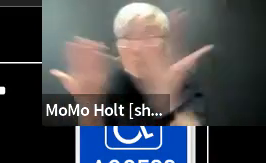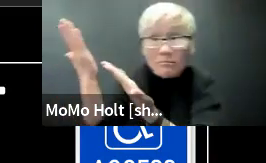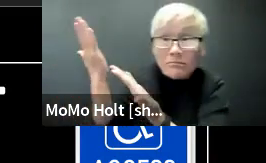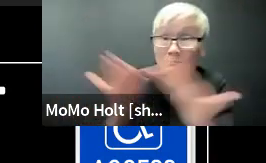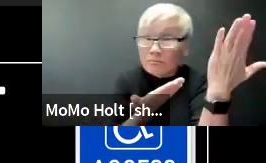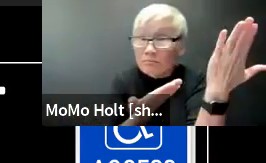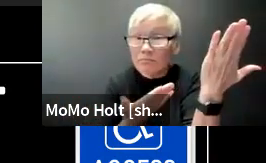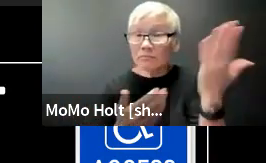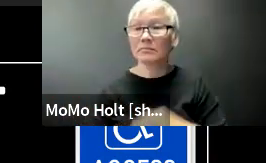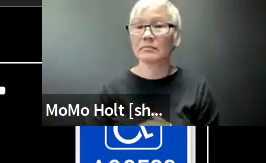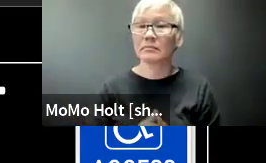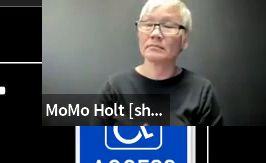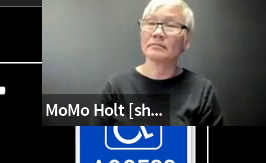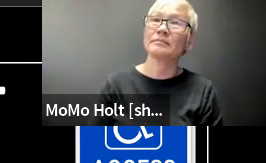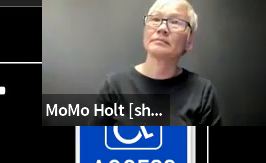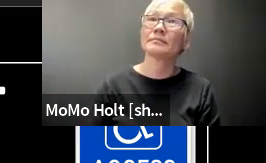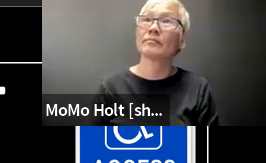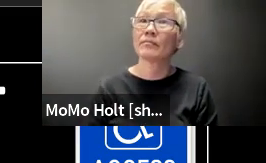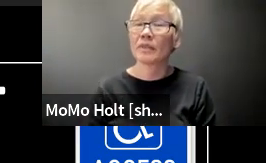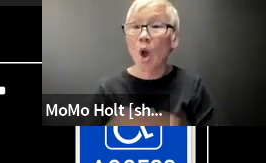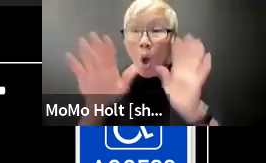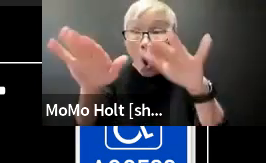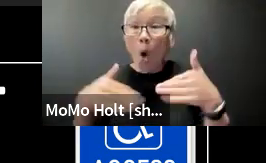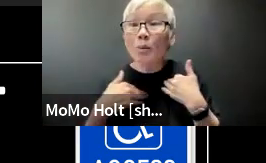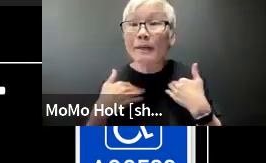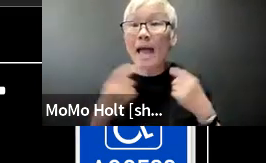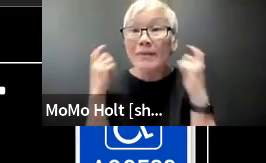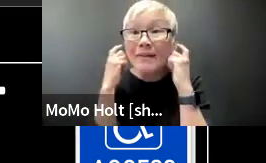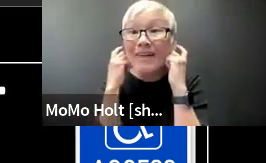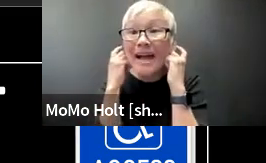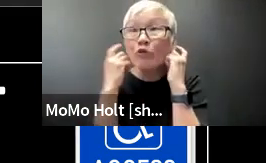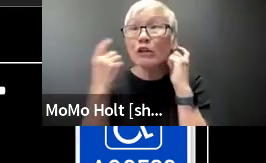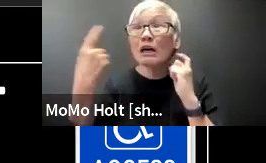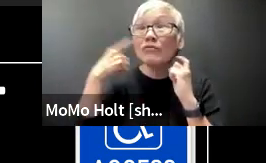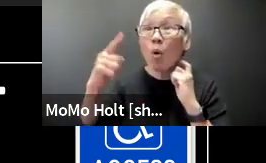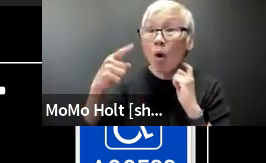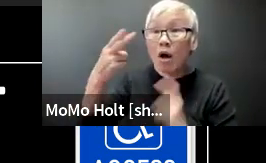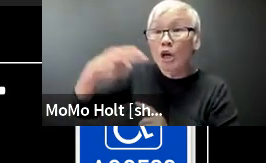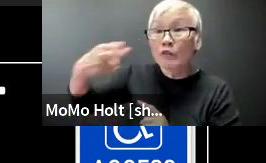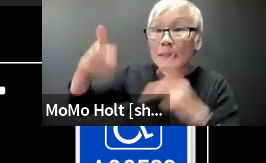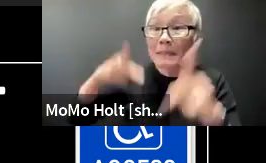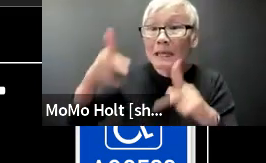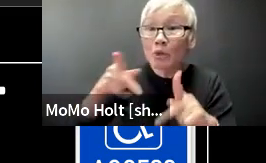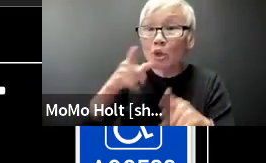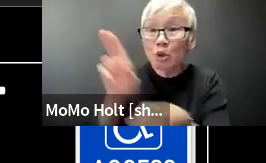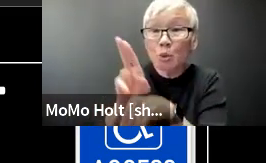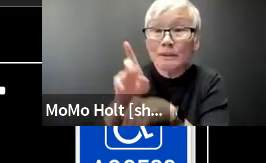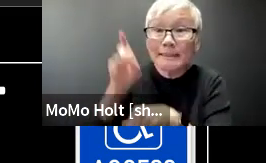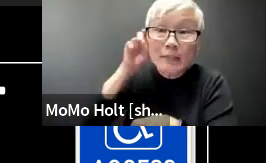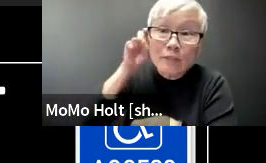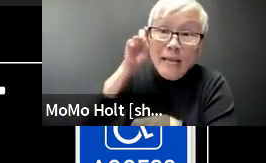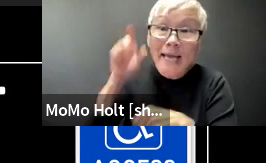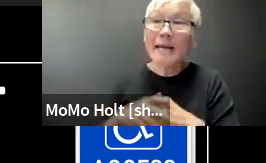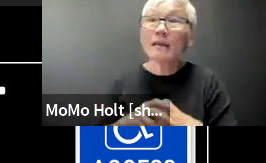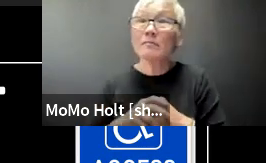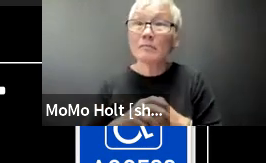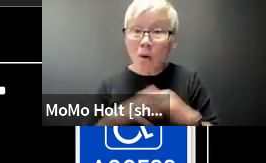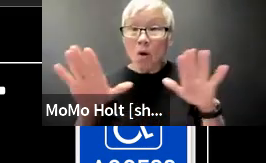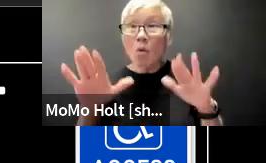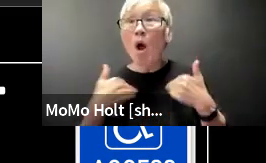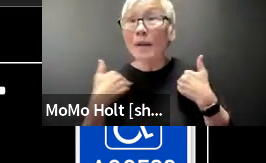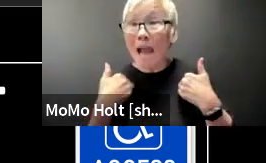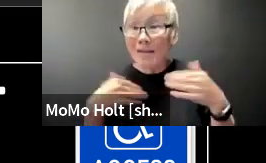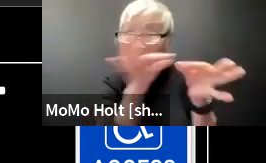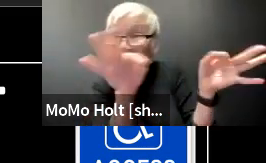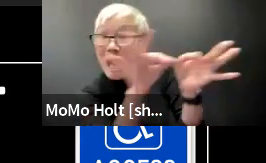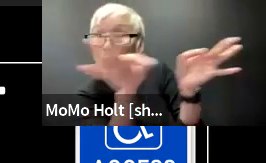you have a wheelchair okay fine here we have this and this oh wait a minute we have a device for people who are hard of hearing they can